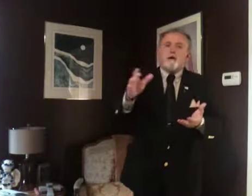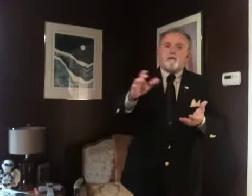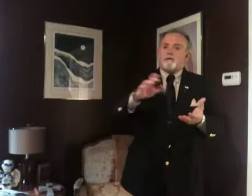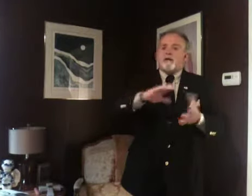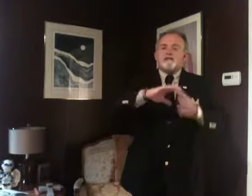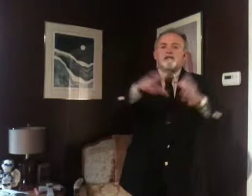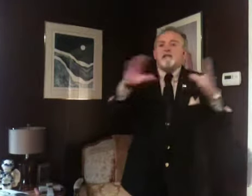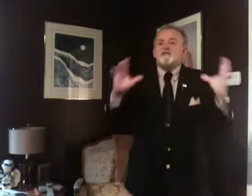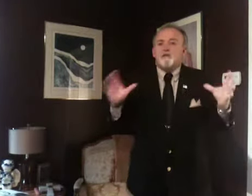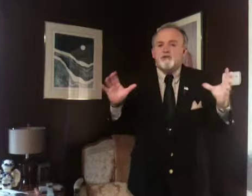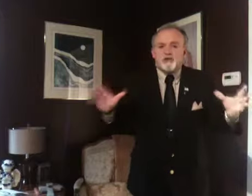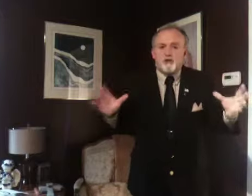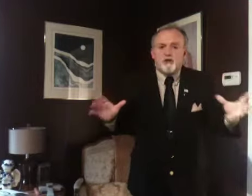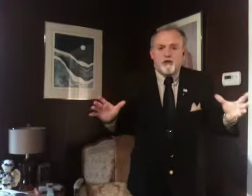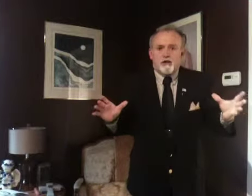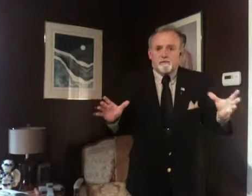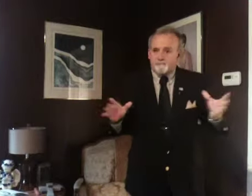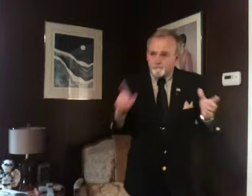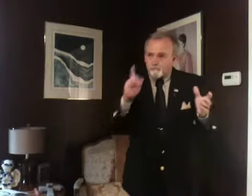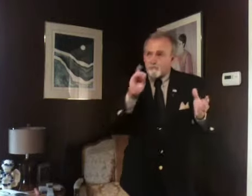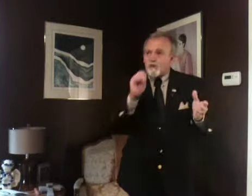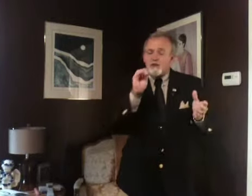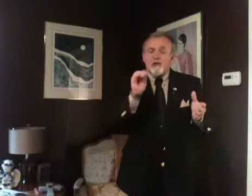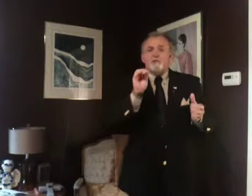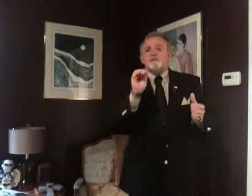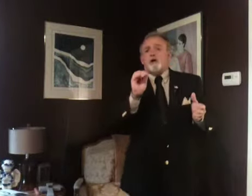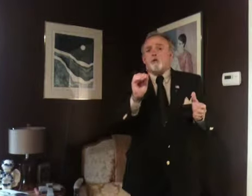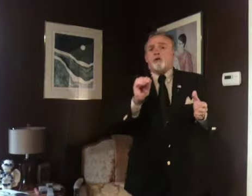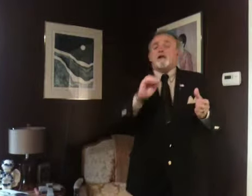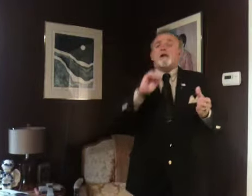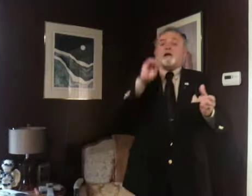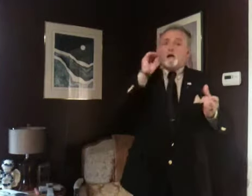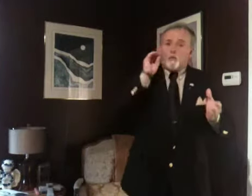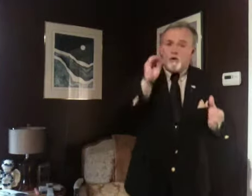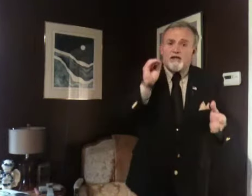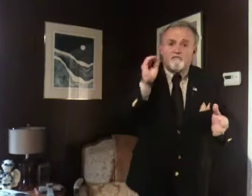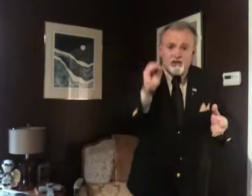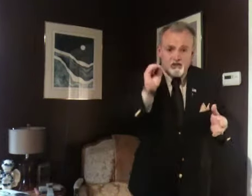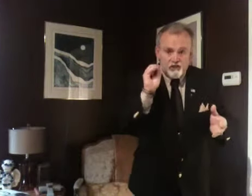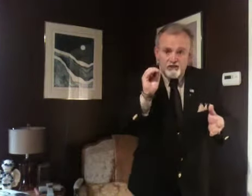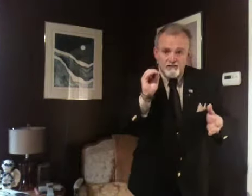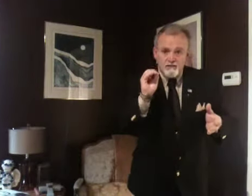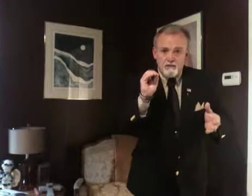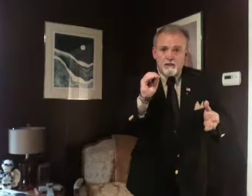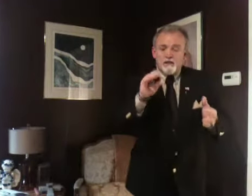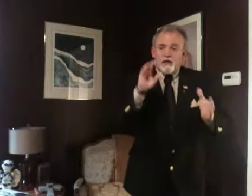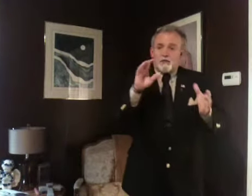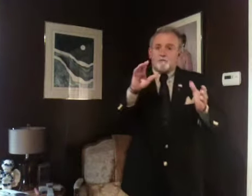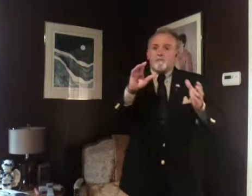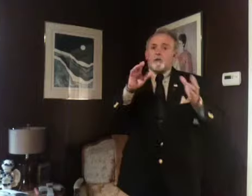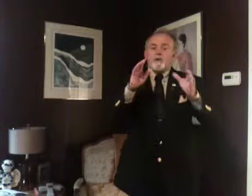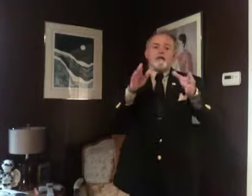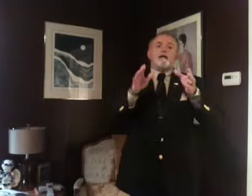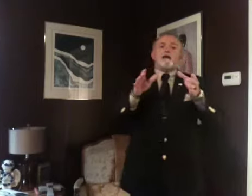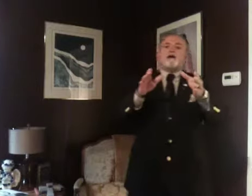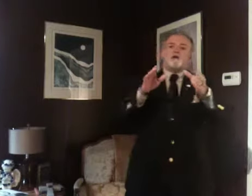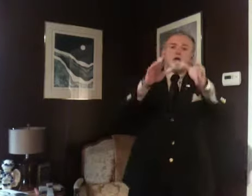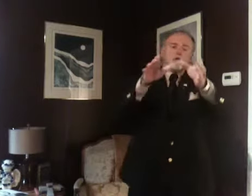wow, I see things so much clearer now. Now, I'm going to start with what a vision is. Now, right now, you're